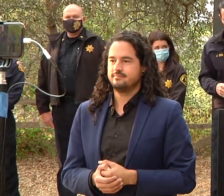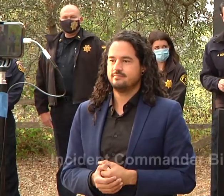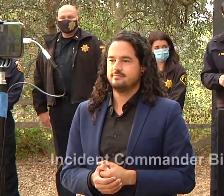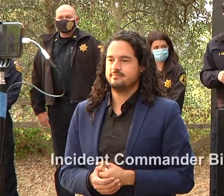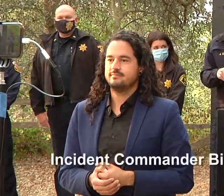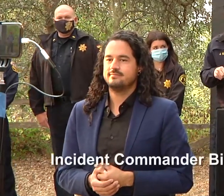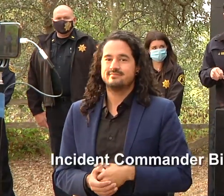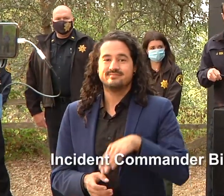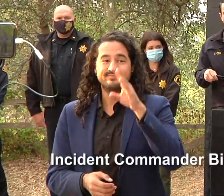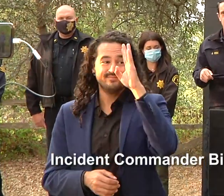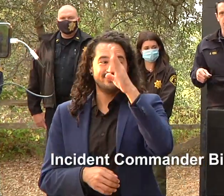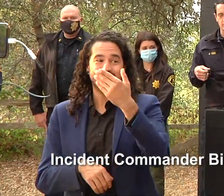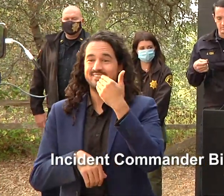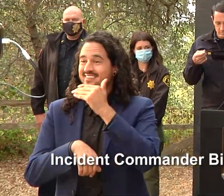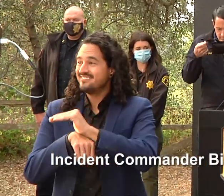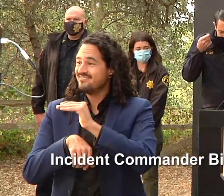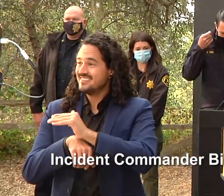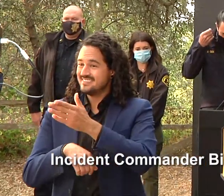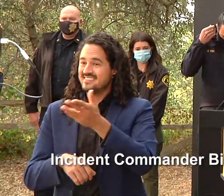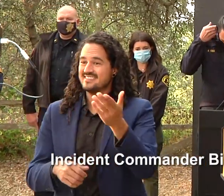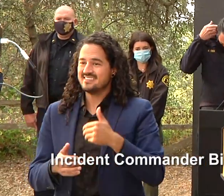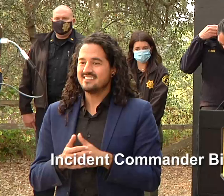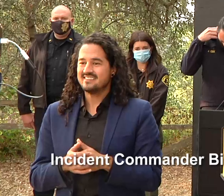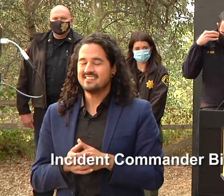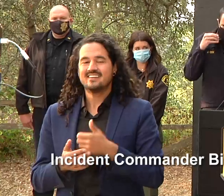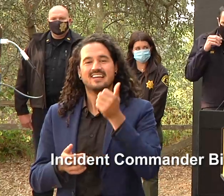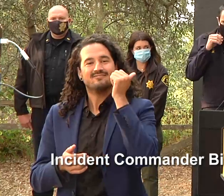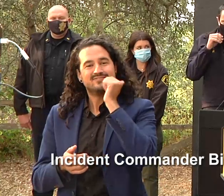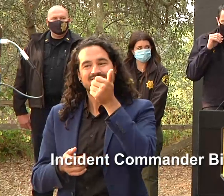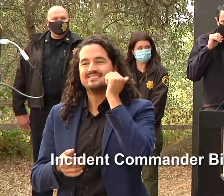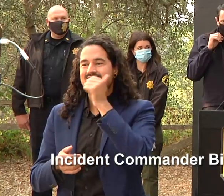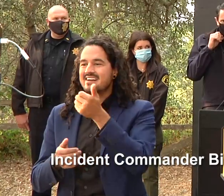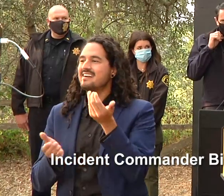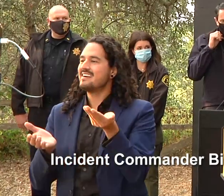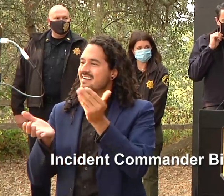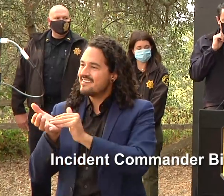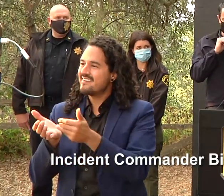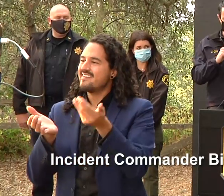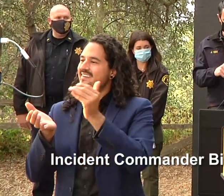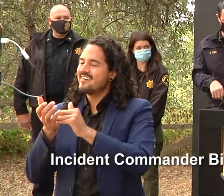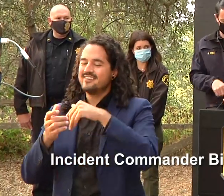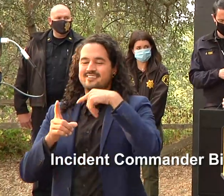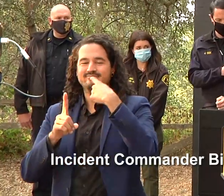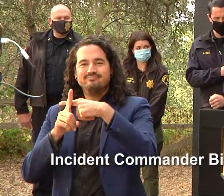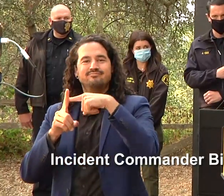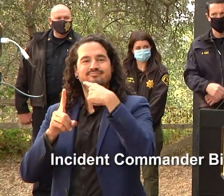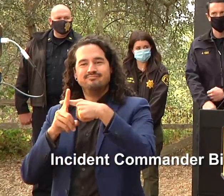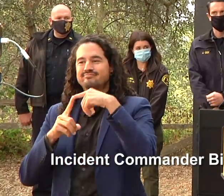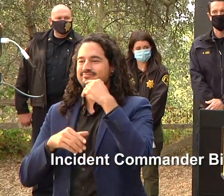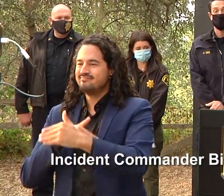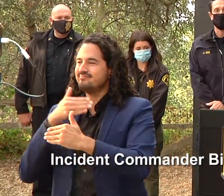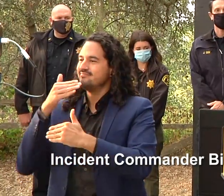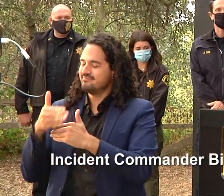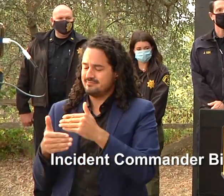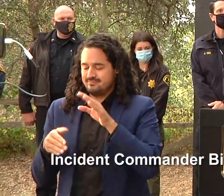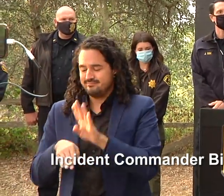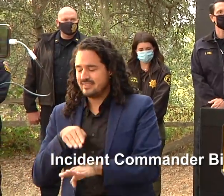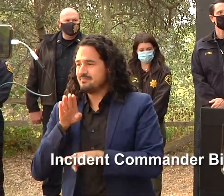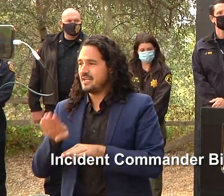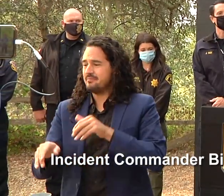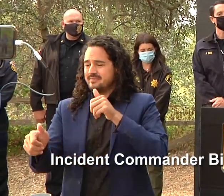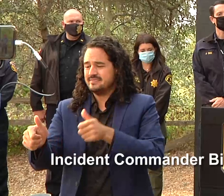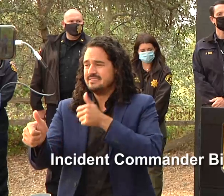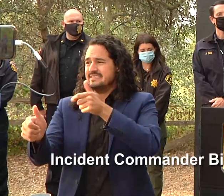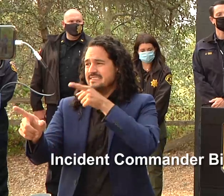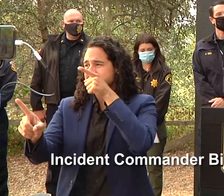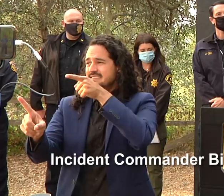good evening obviously each day we continue to progress and take several steps forward in the mitigation of this